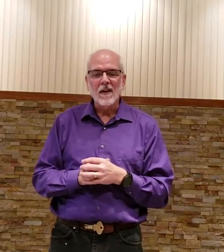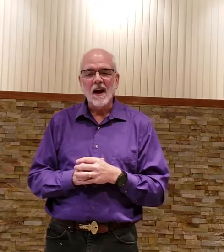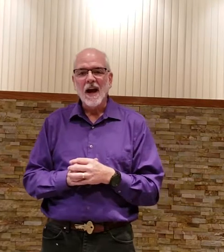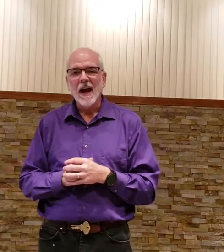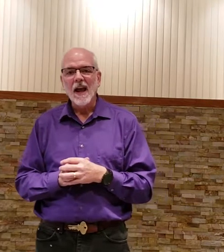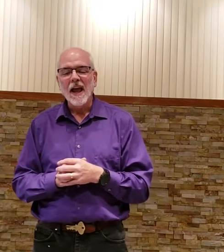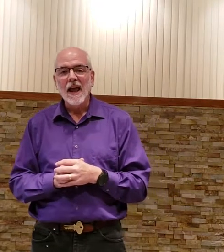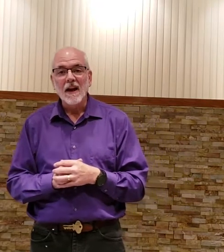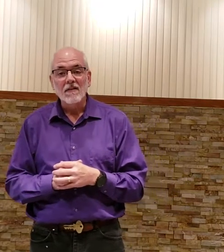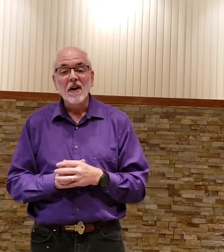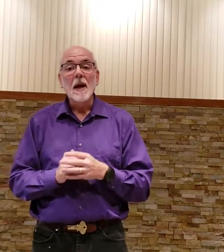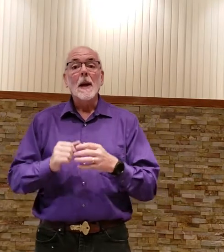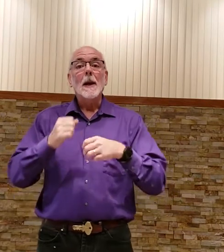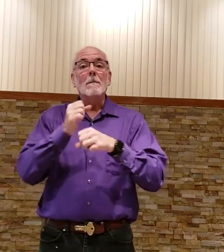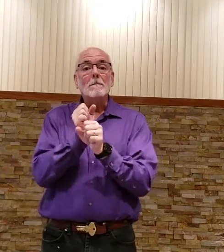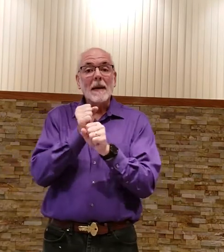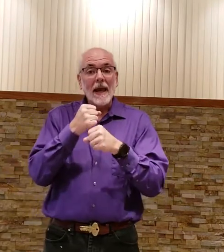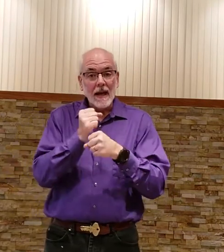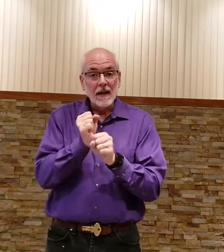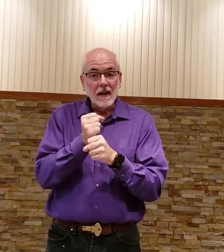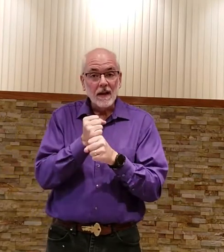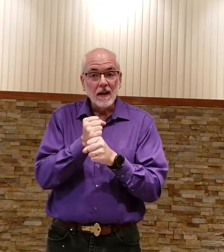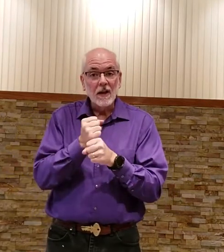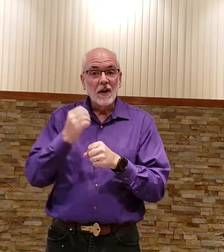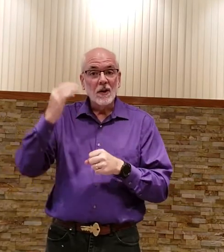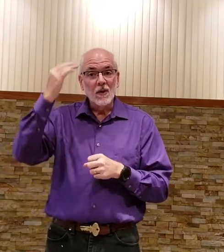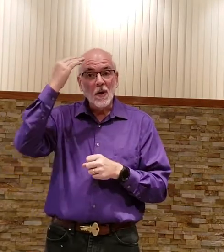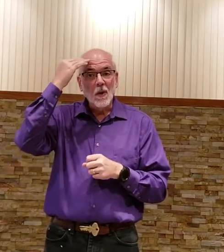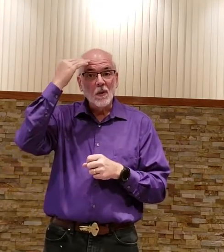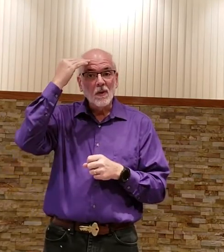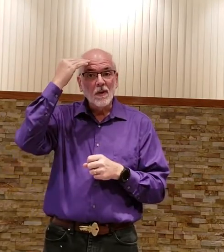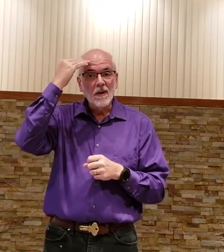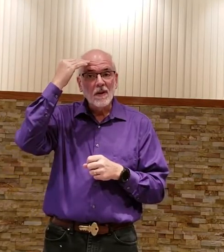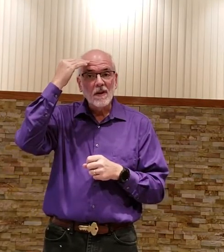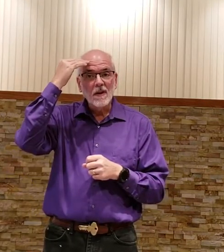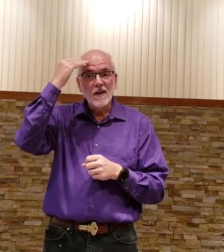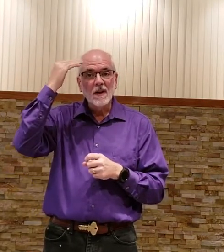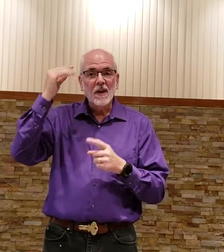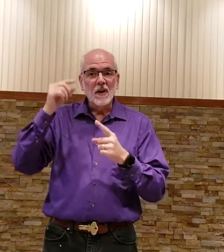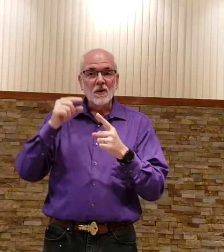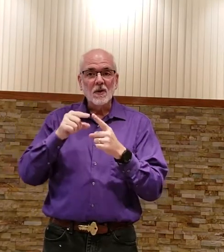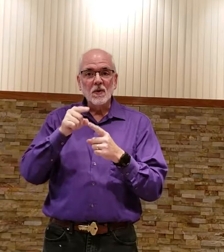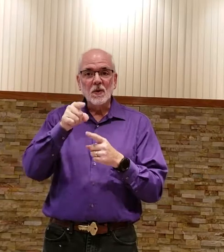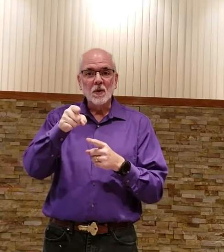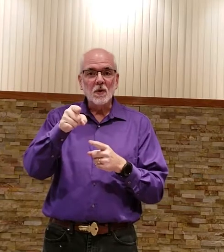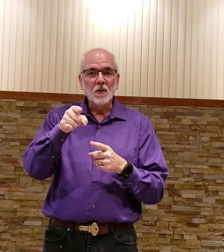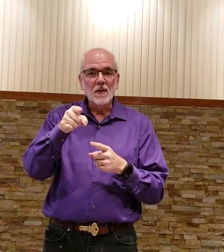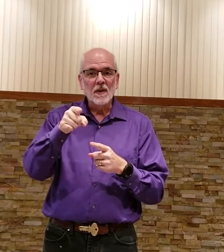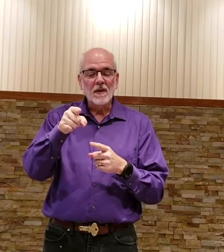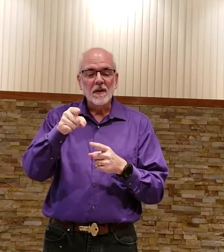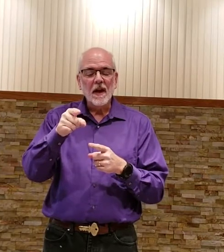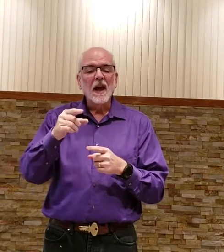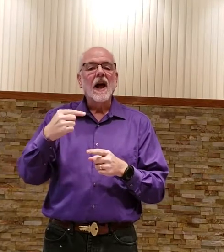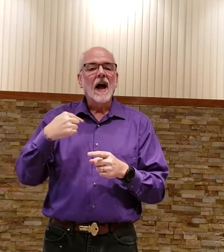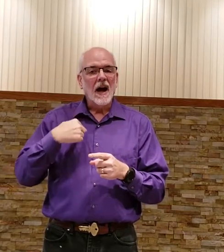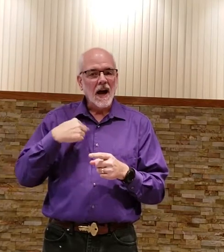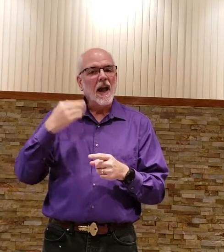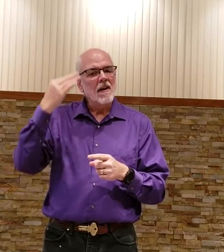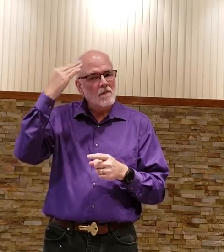i have made known to you i have